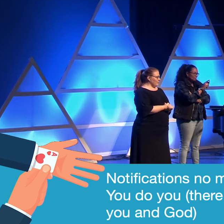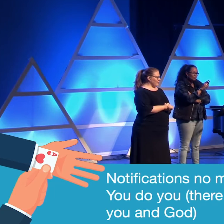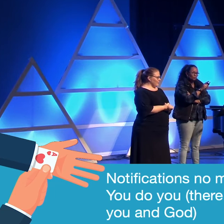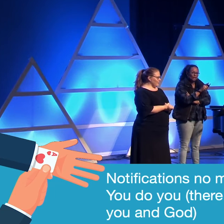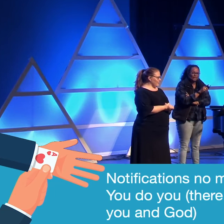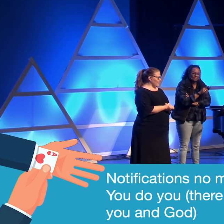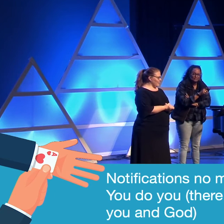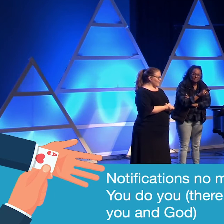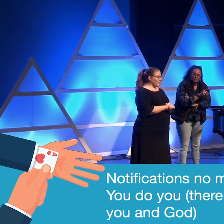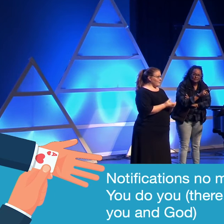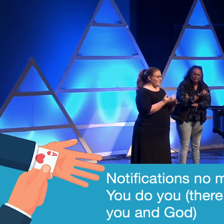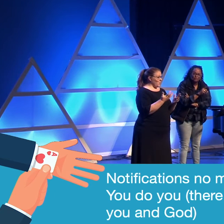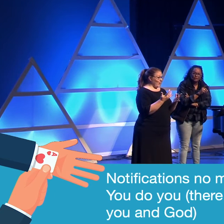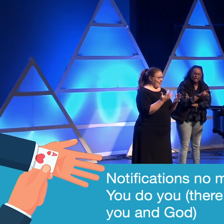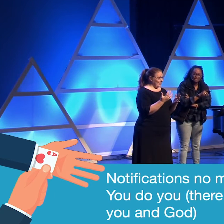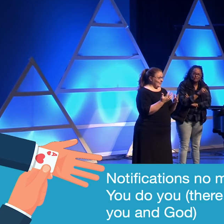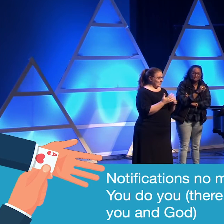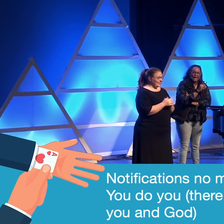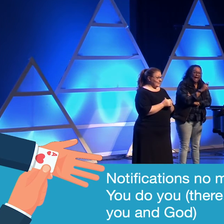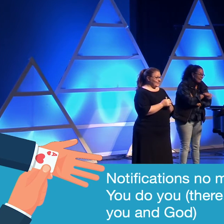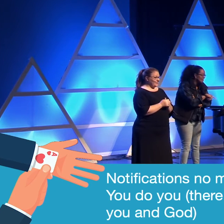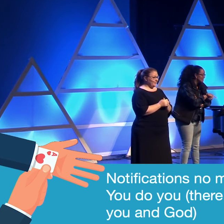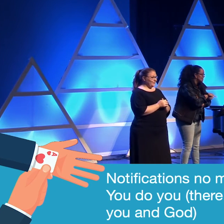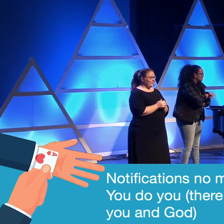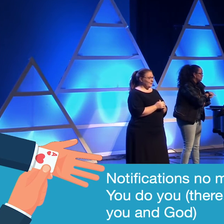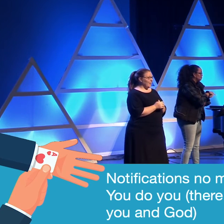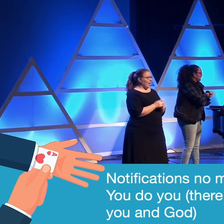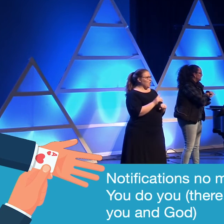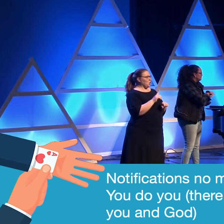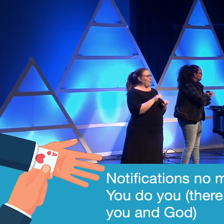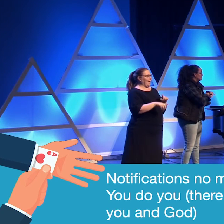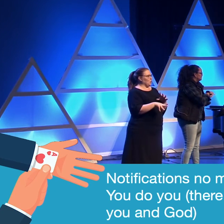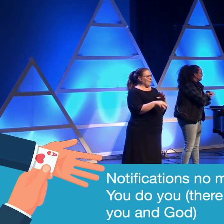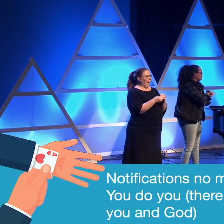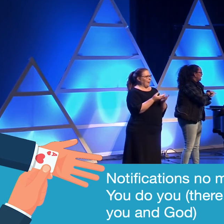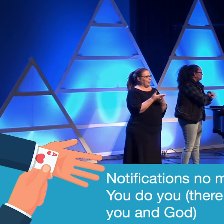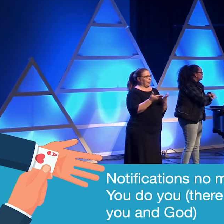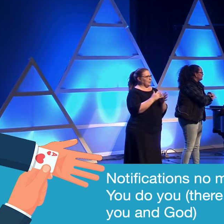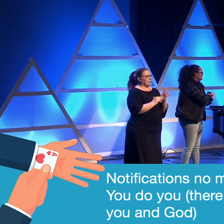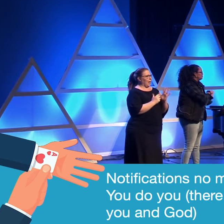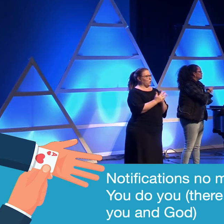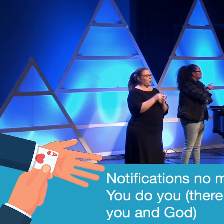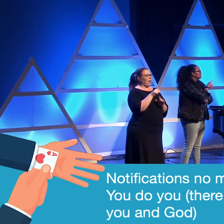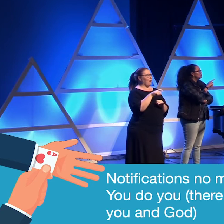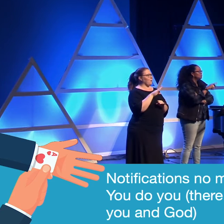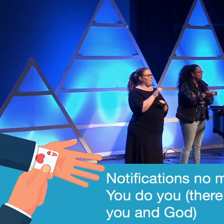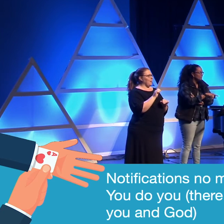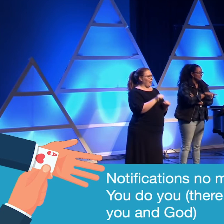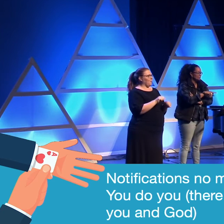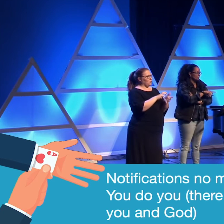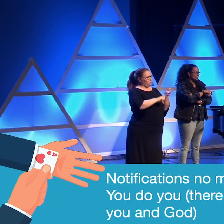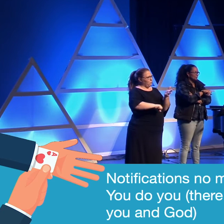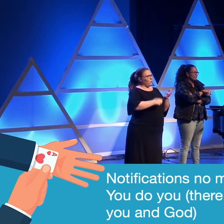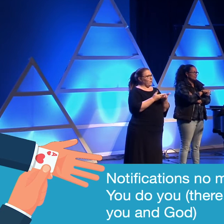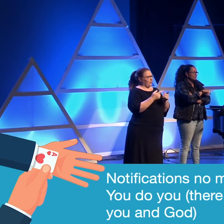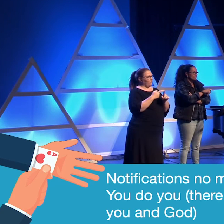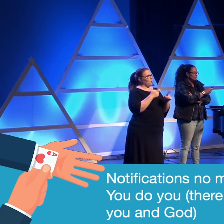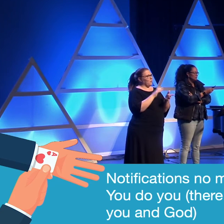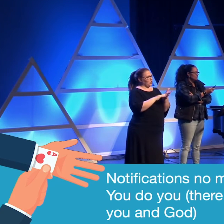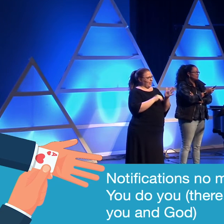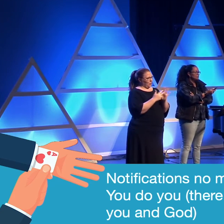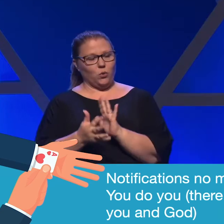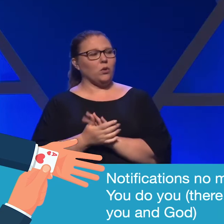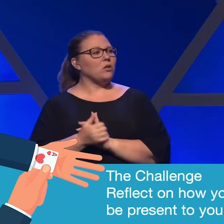But wait, you can't just add things to your plate. You have to be able to remove things from your plate.